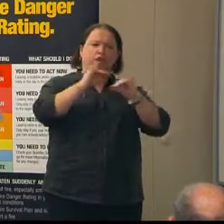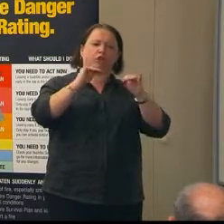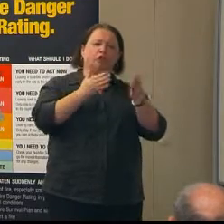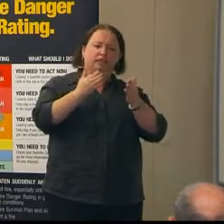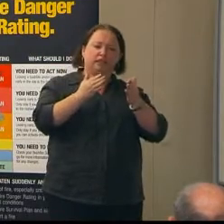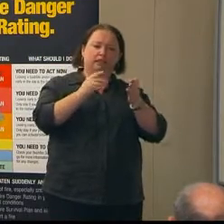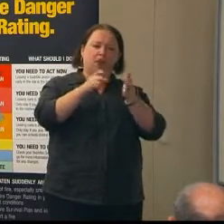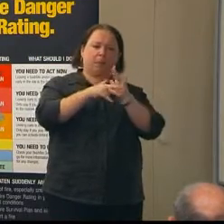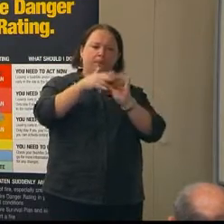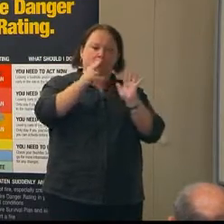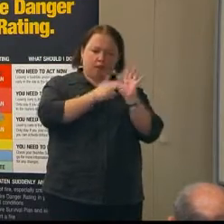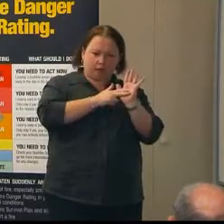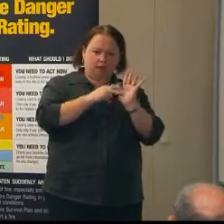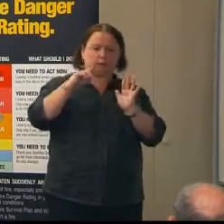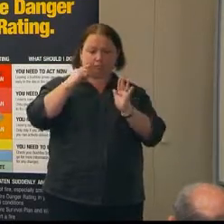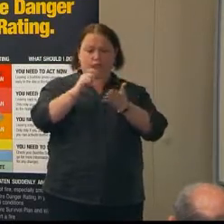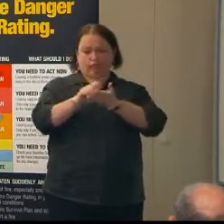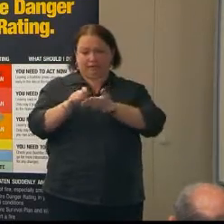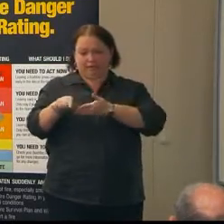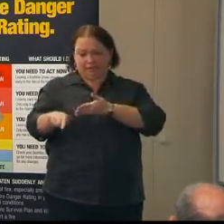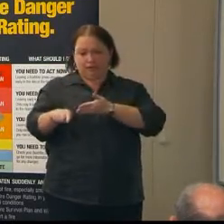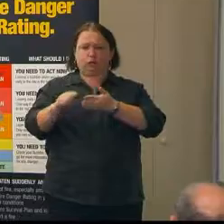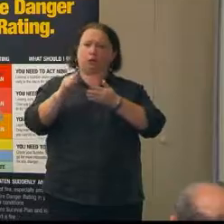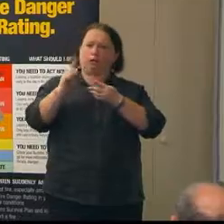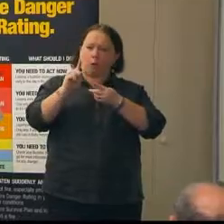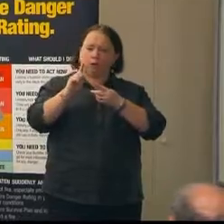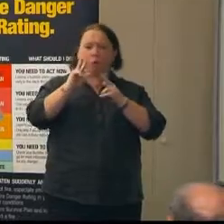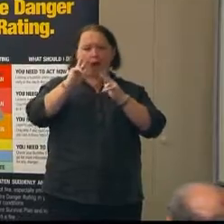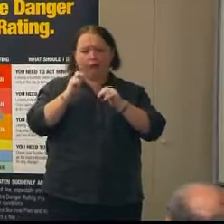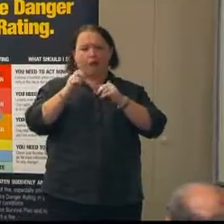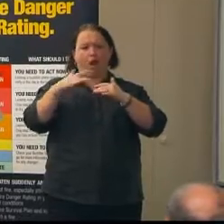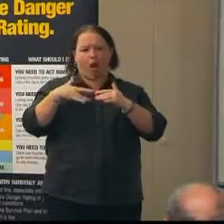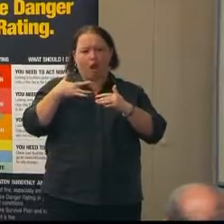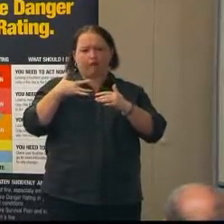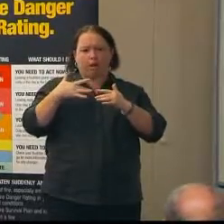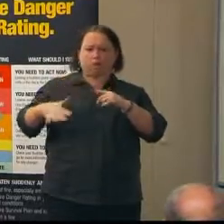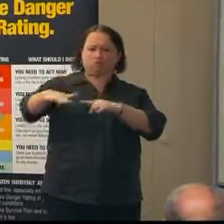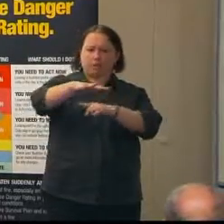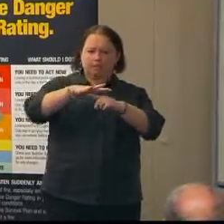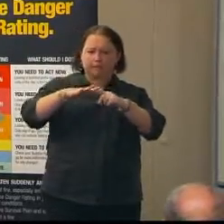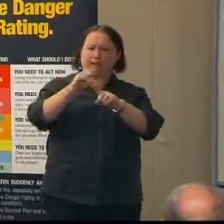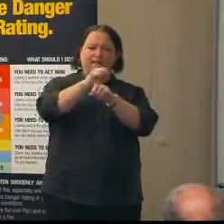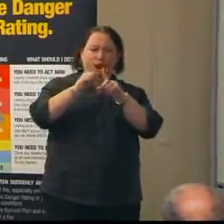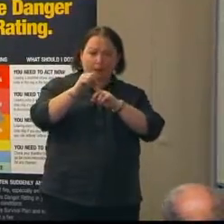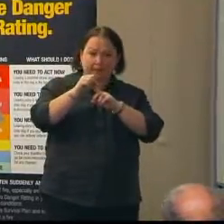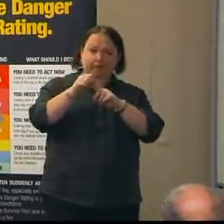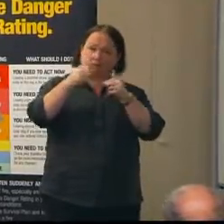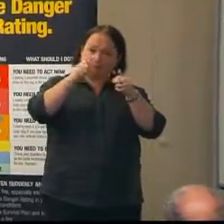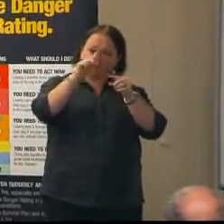very deliberately written to protect life, property and environment in that order,